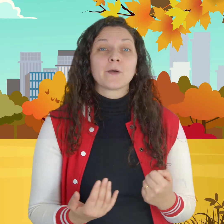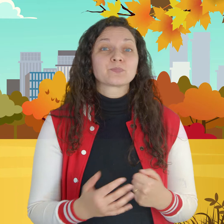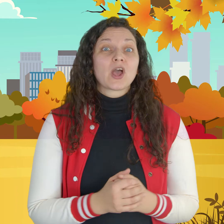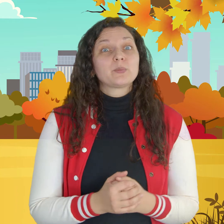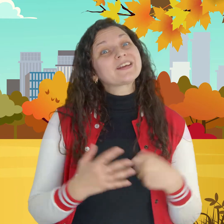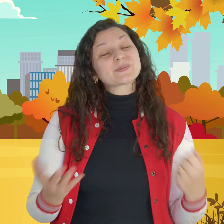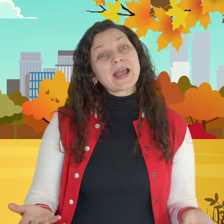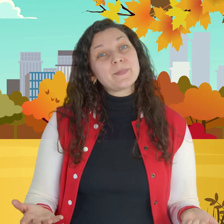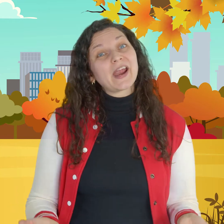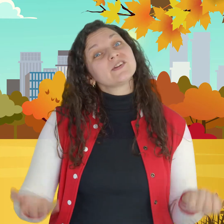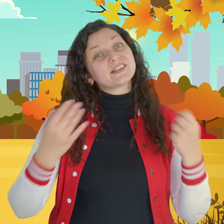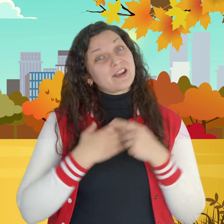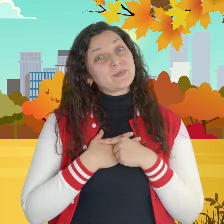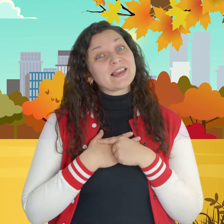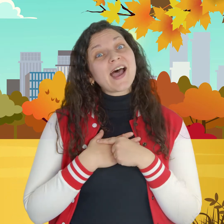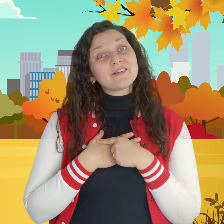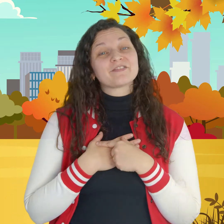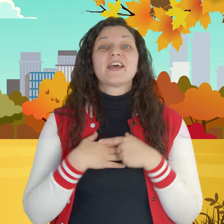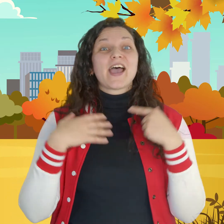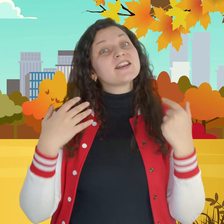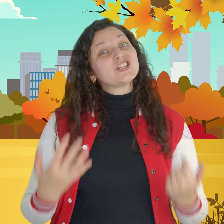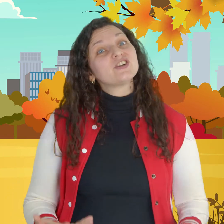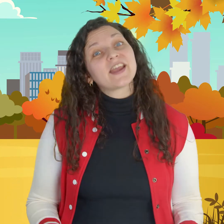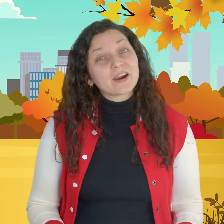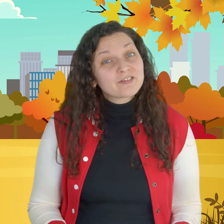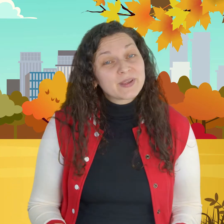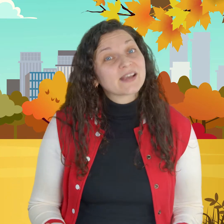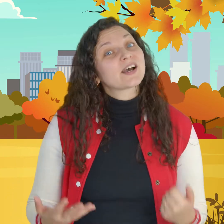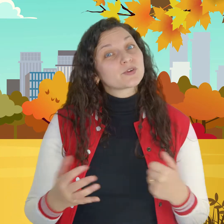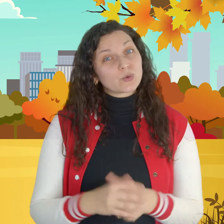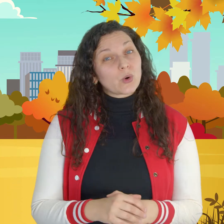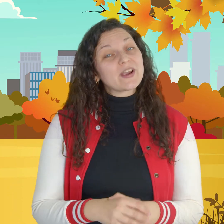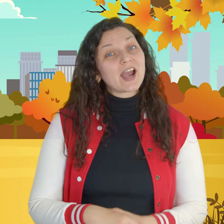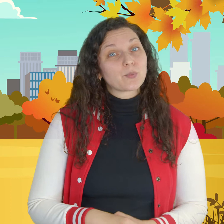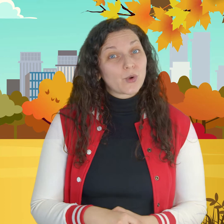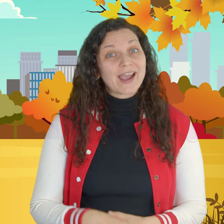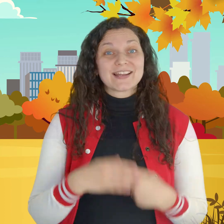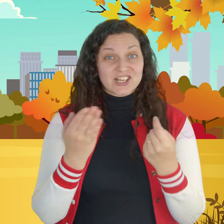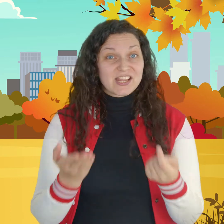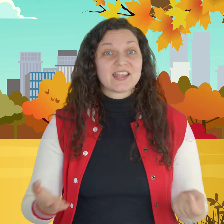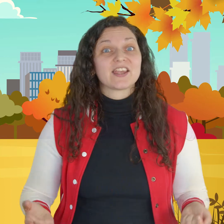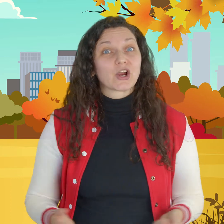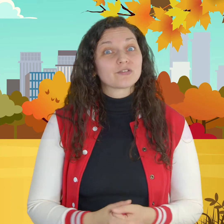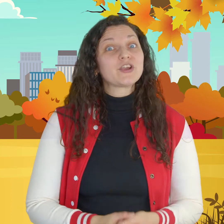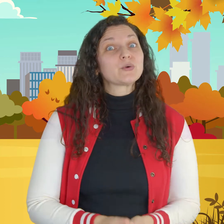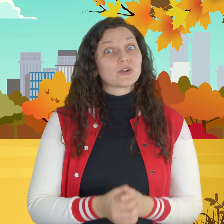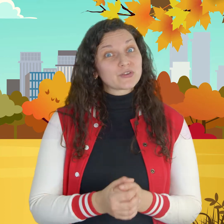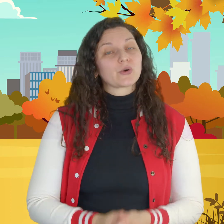because my parents gave me life and they took care of me as I was growing up right and they're taking care of you all also